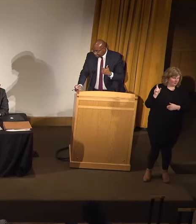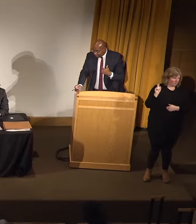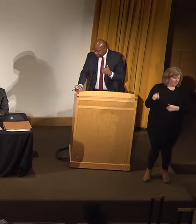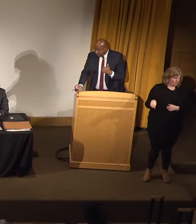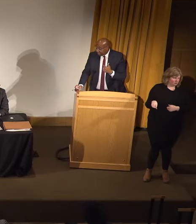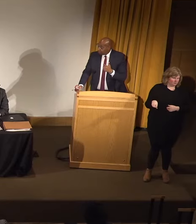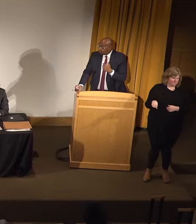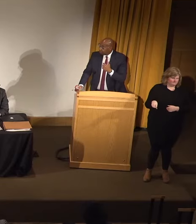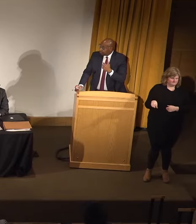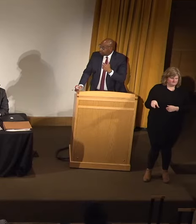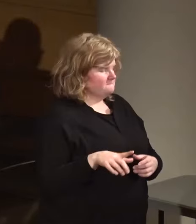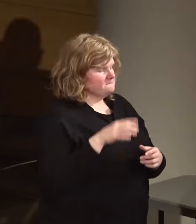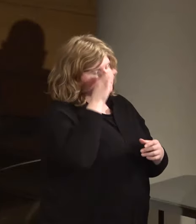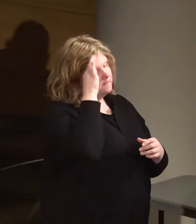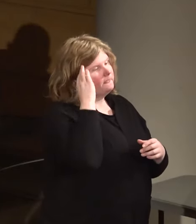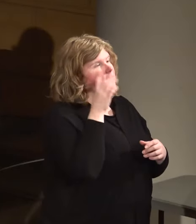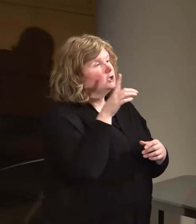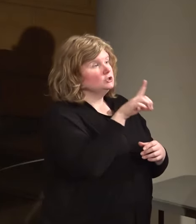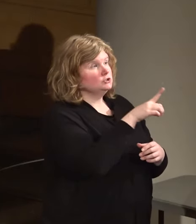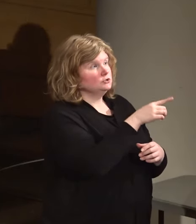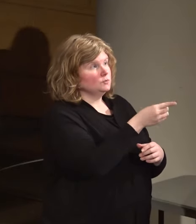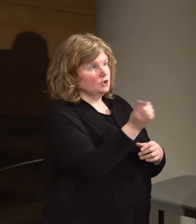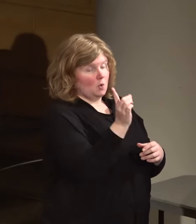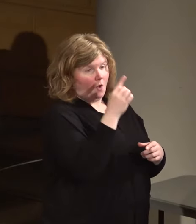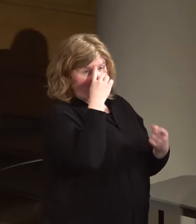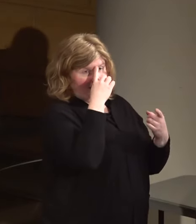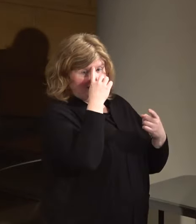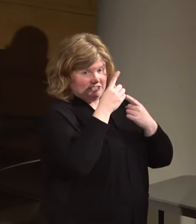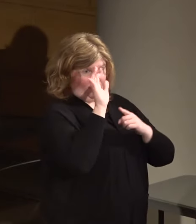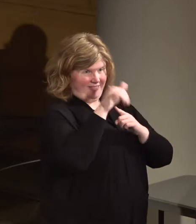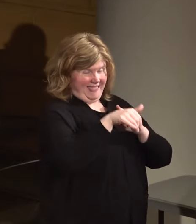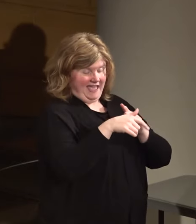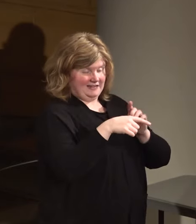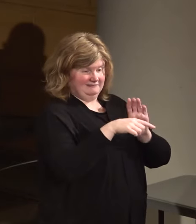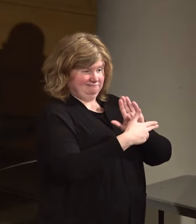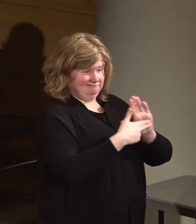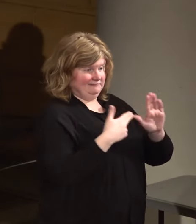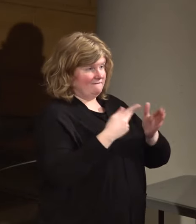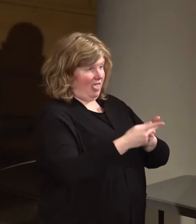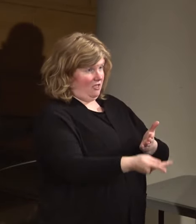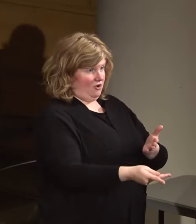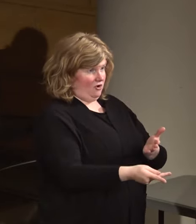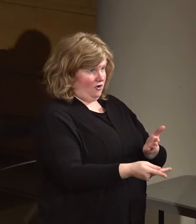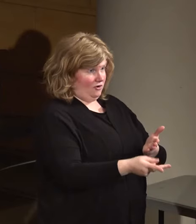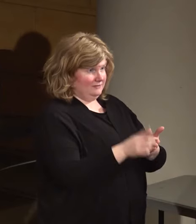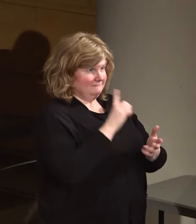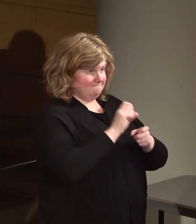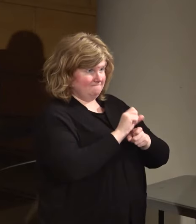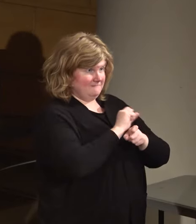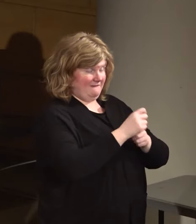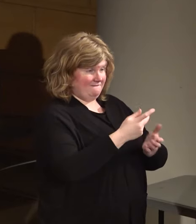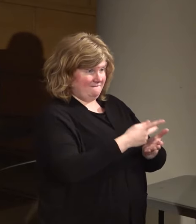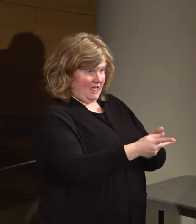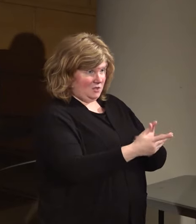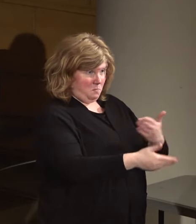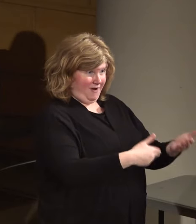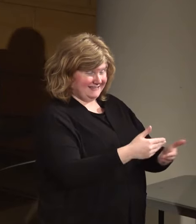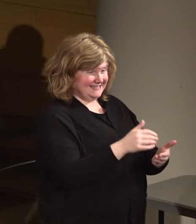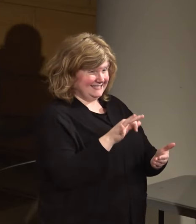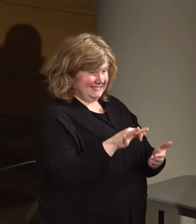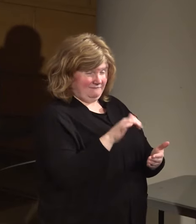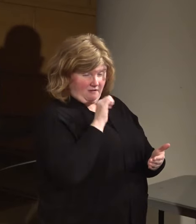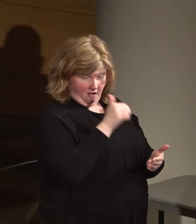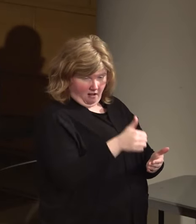is, do you consider those failures, those failed processes? If they were